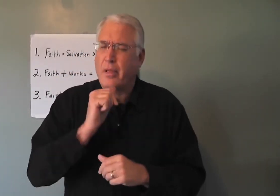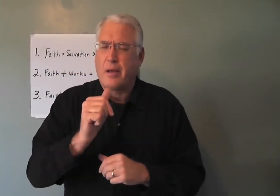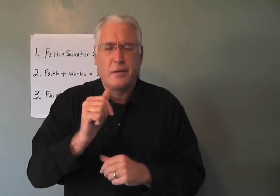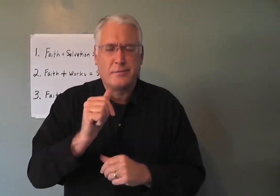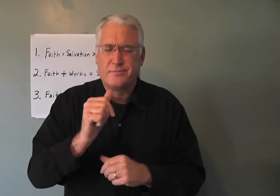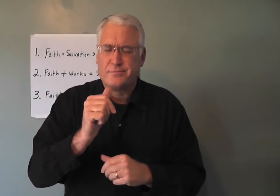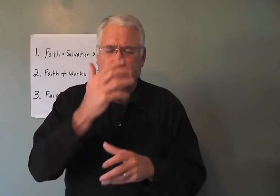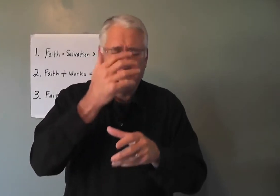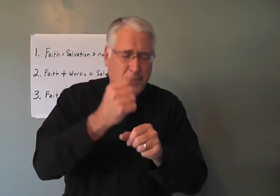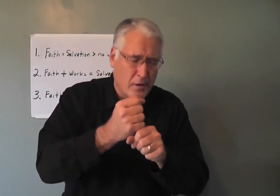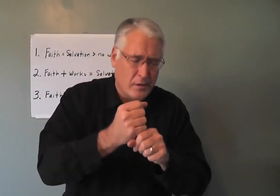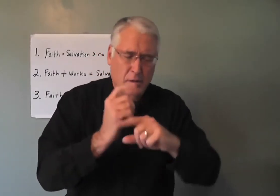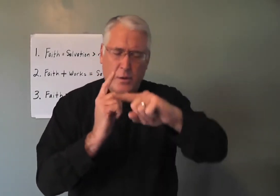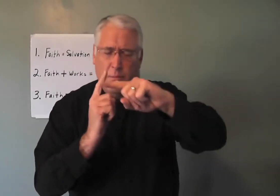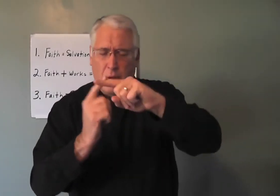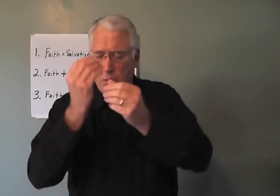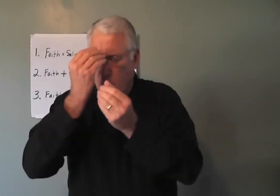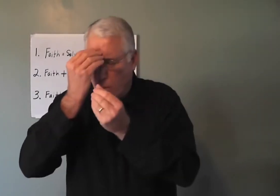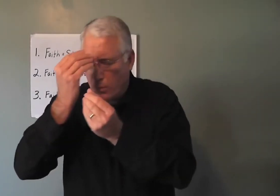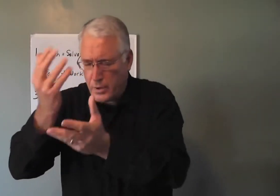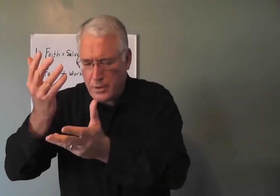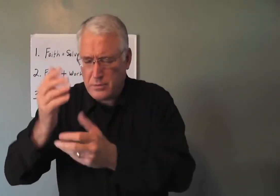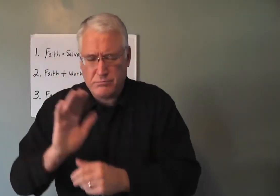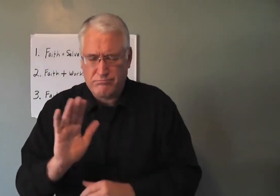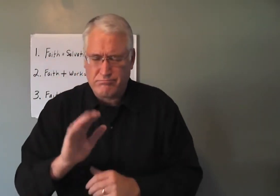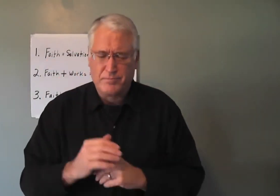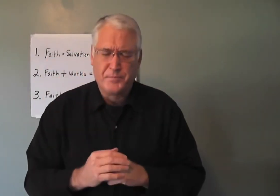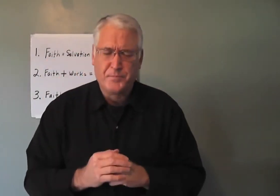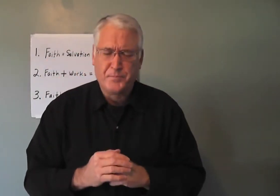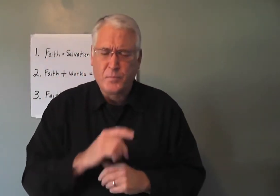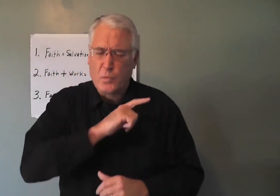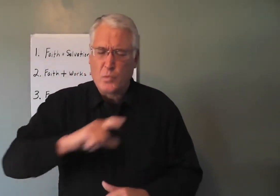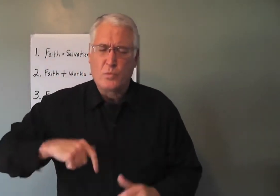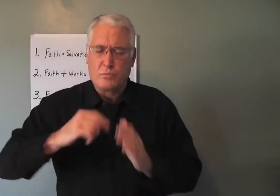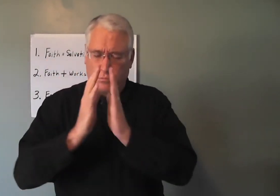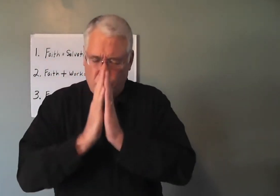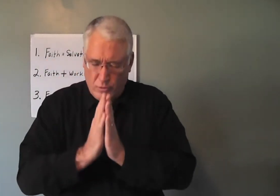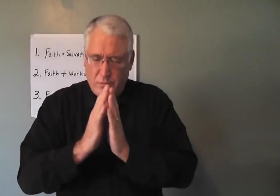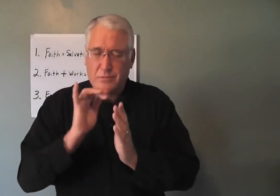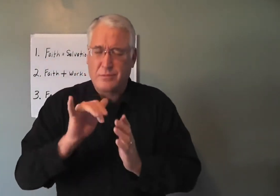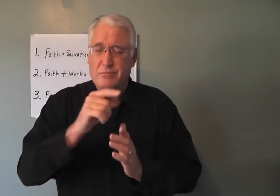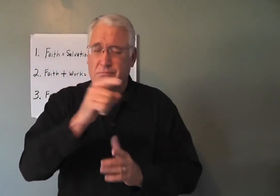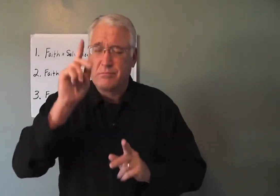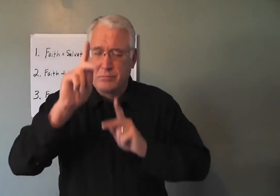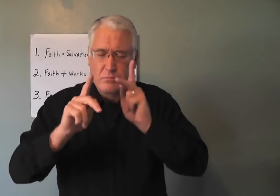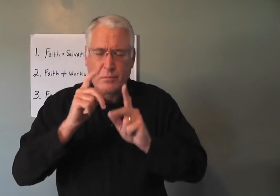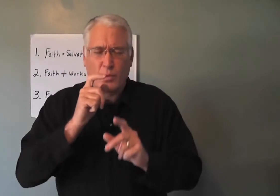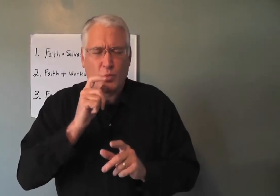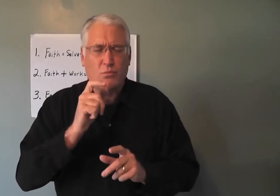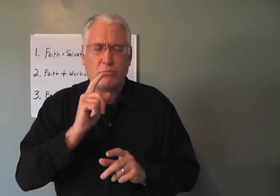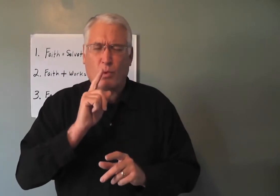Not faith plus obedience. No. Lord, I pray that